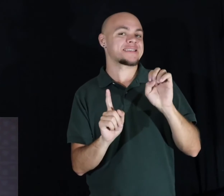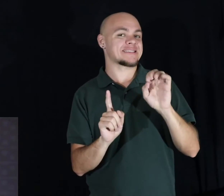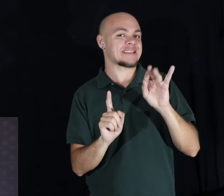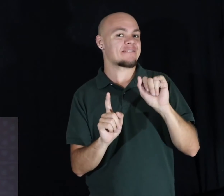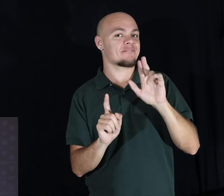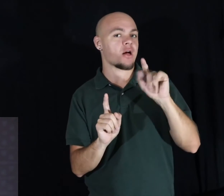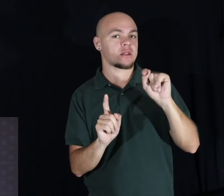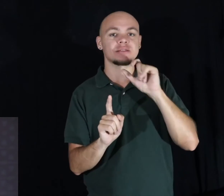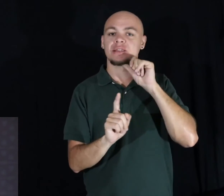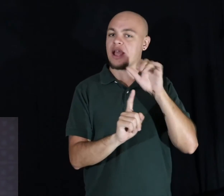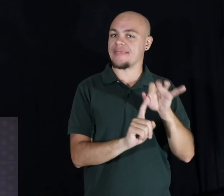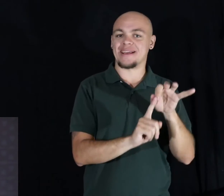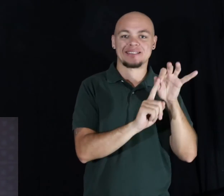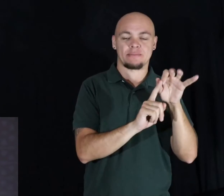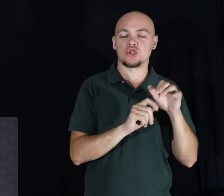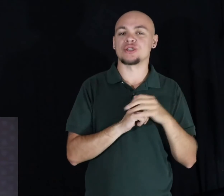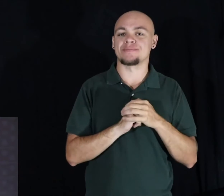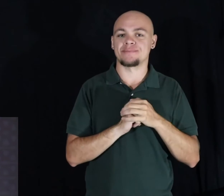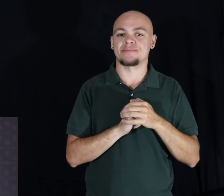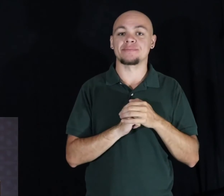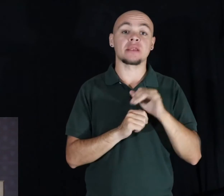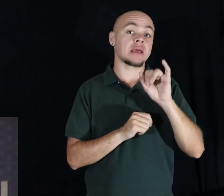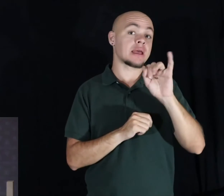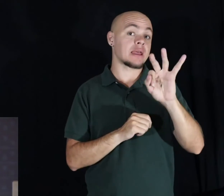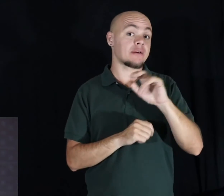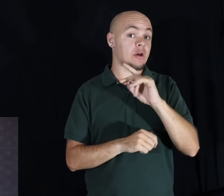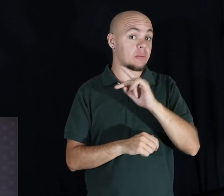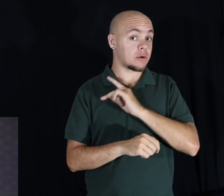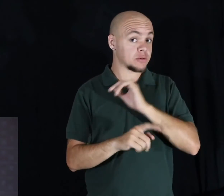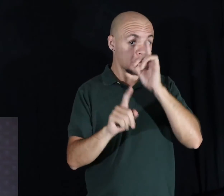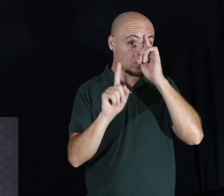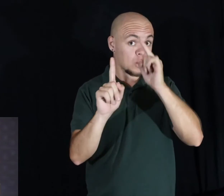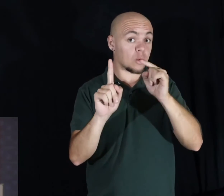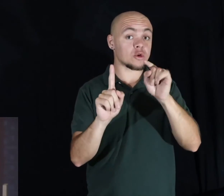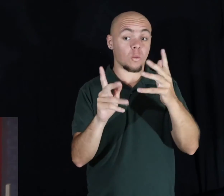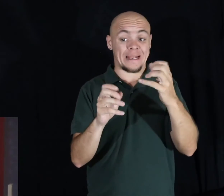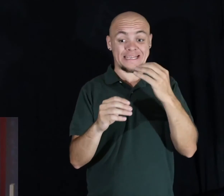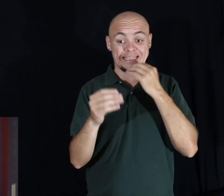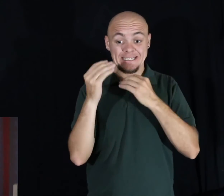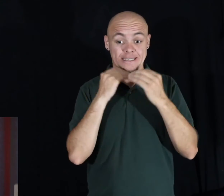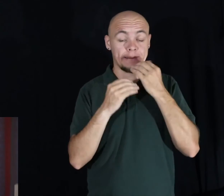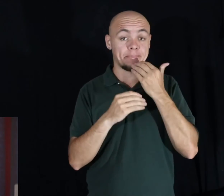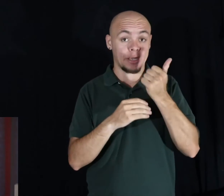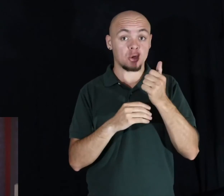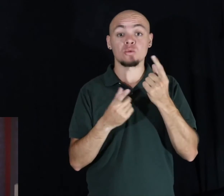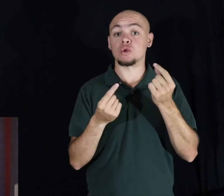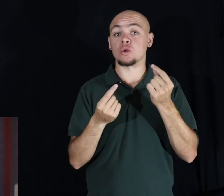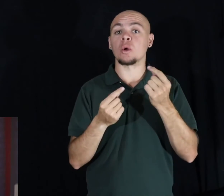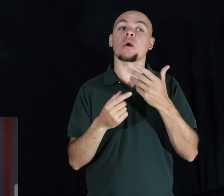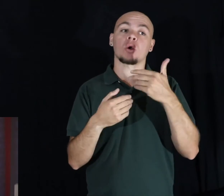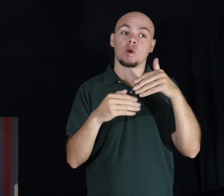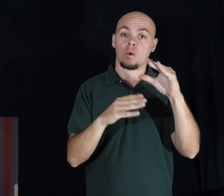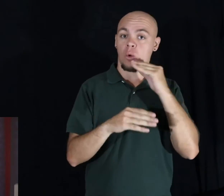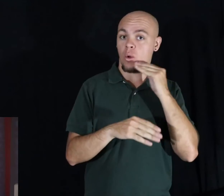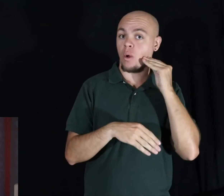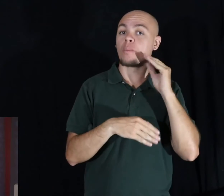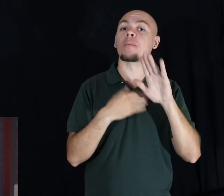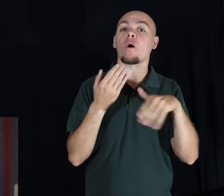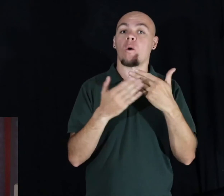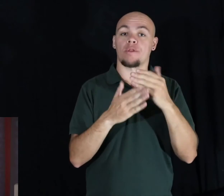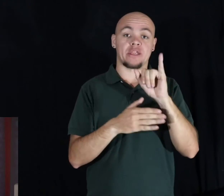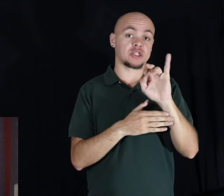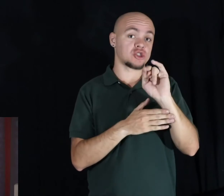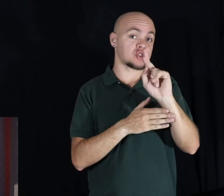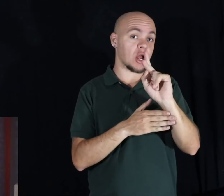the exception. So, if you have a personal goal of eating better, go home, find all of your junk food